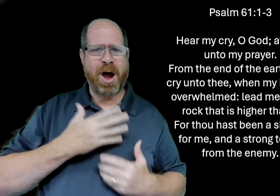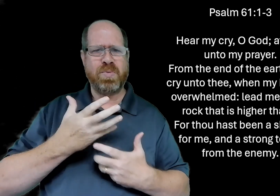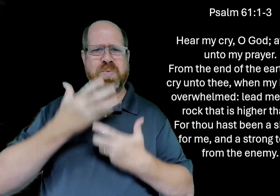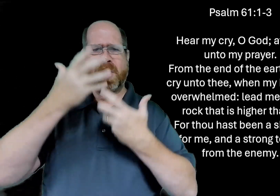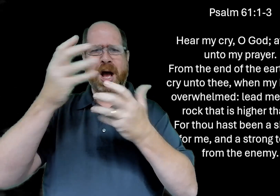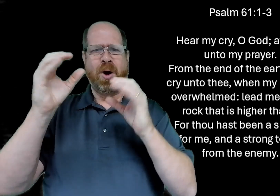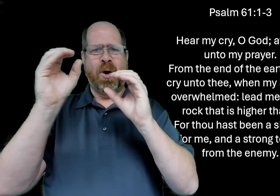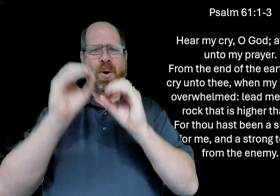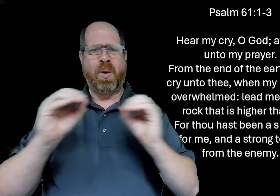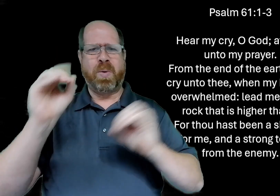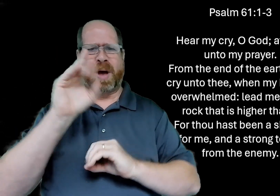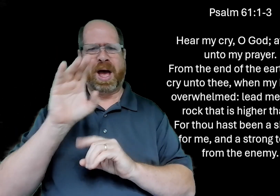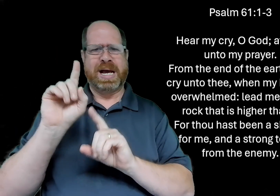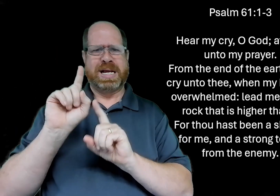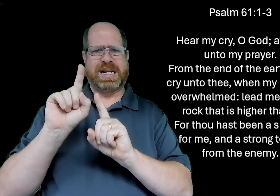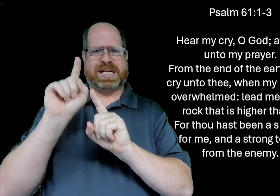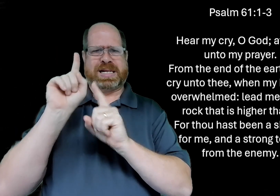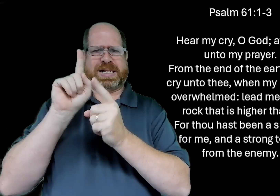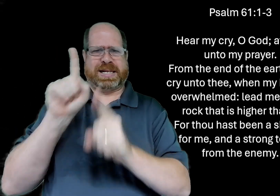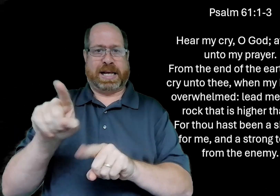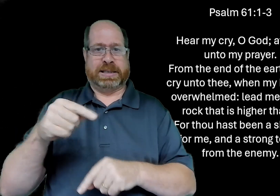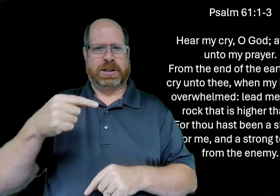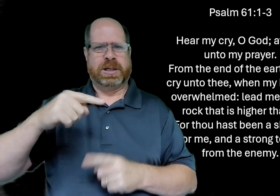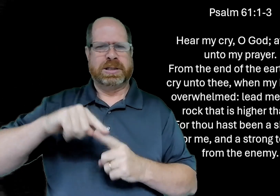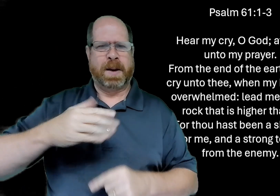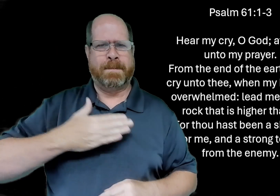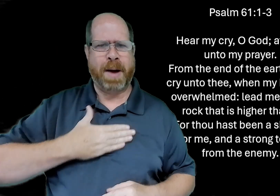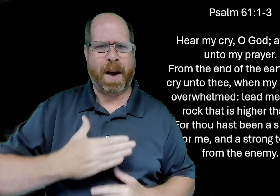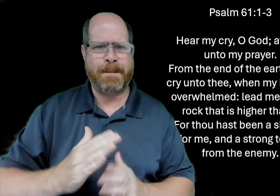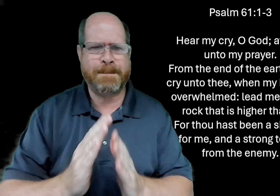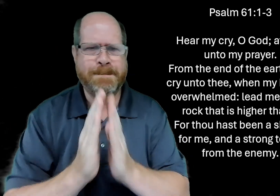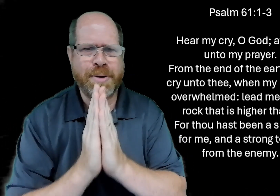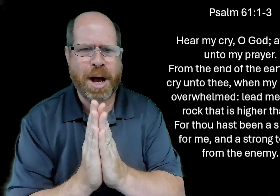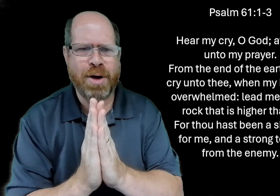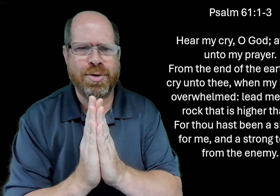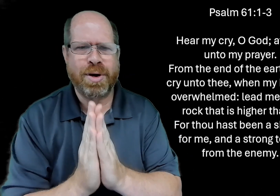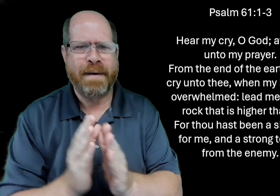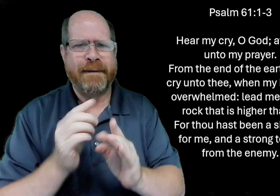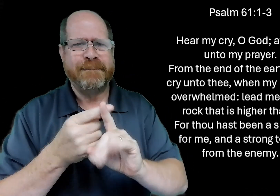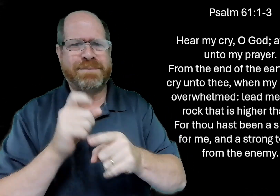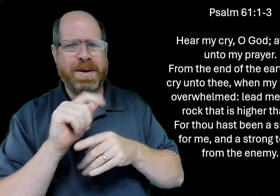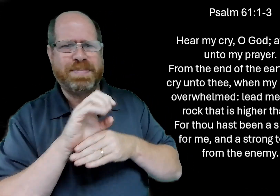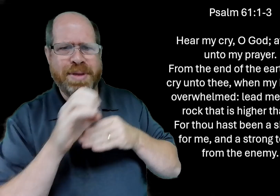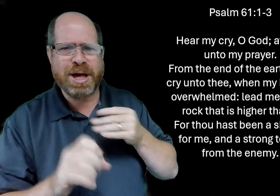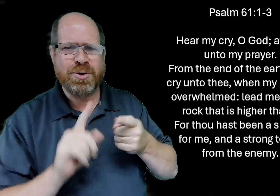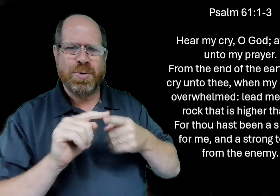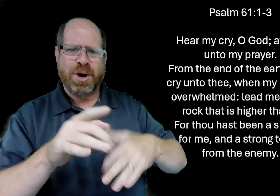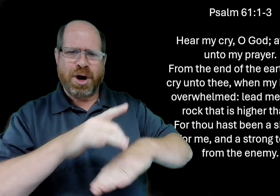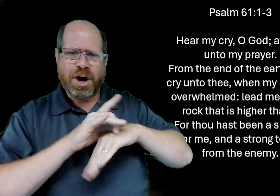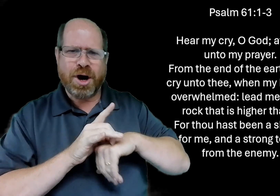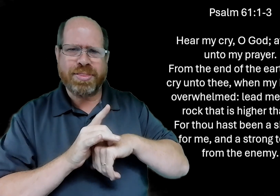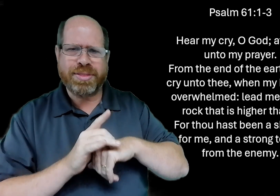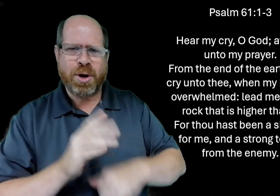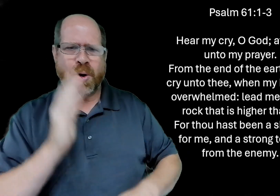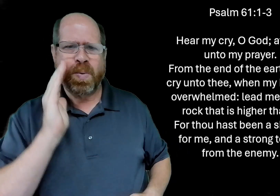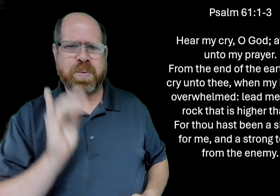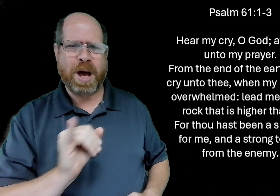hear my cry o god attend unto my prayer from the end of the earth will i